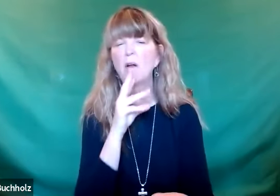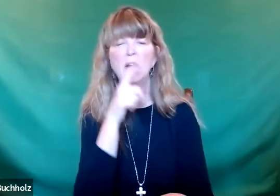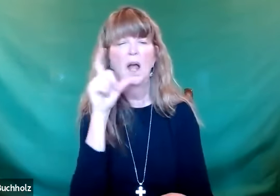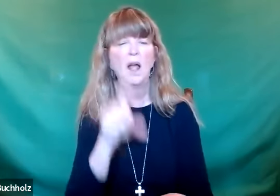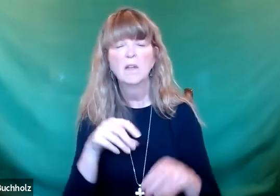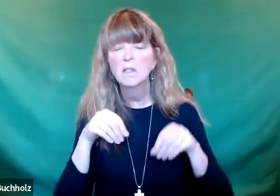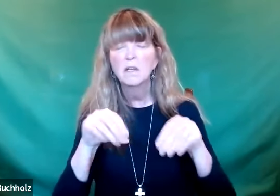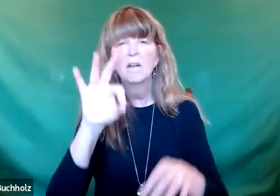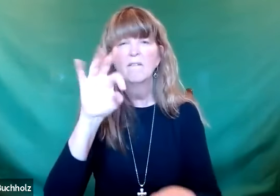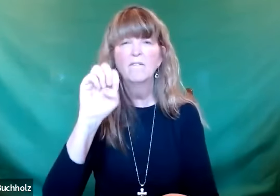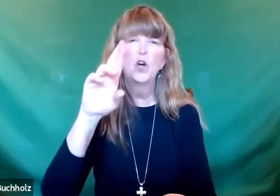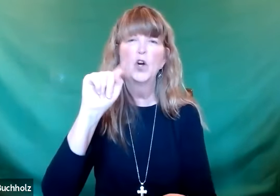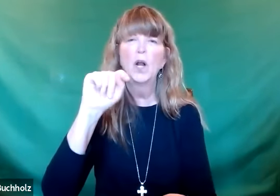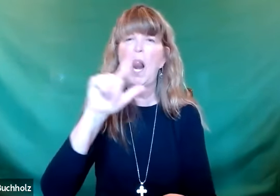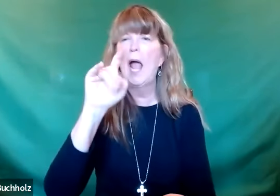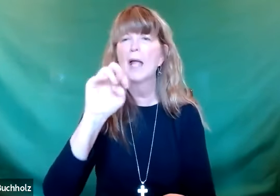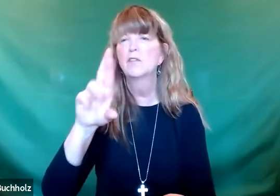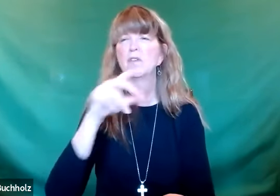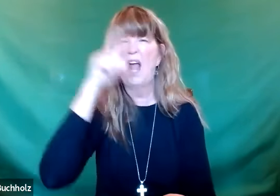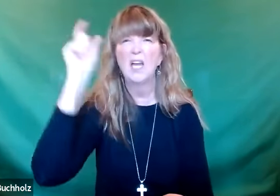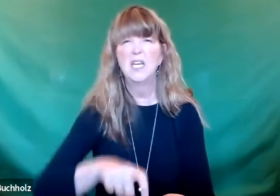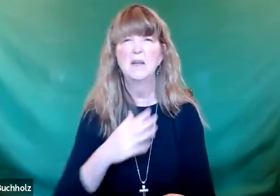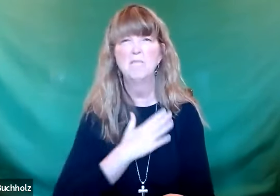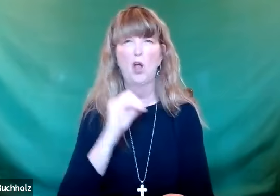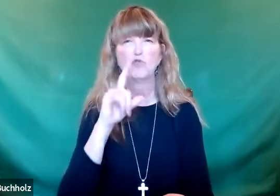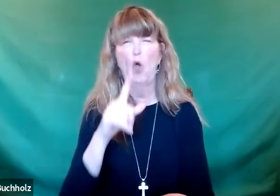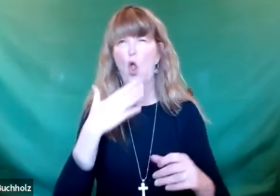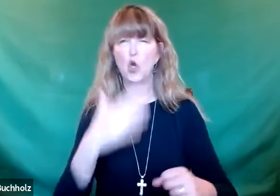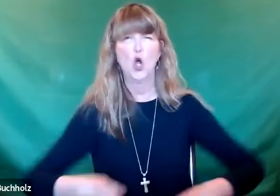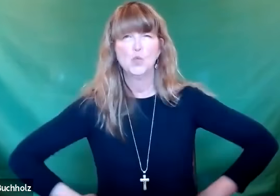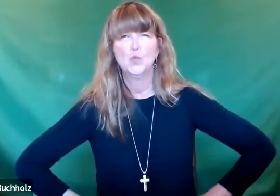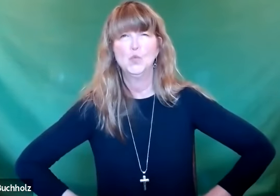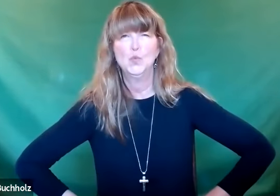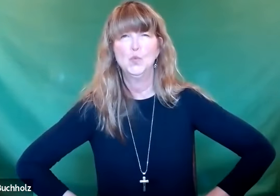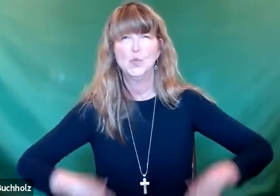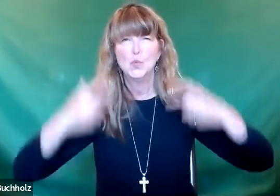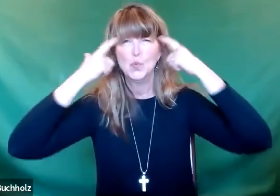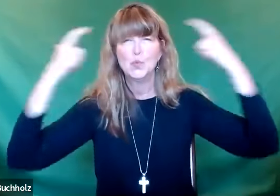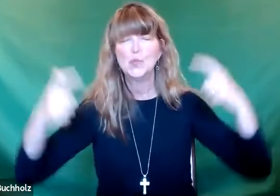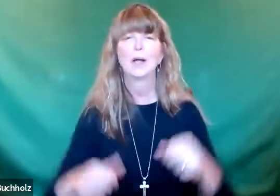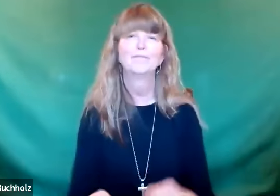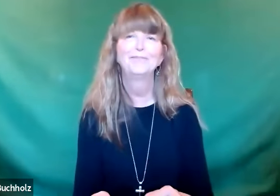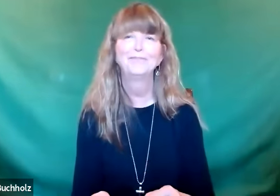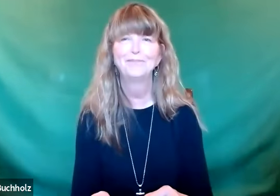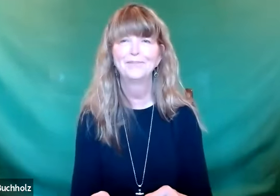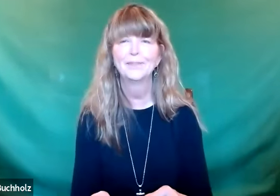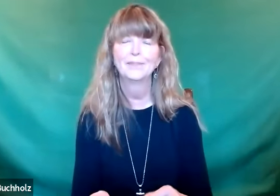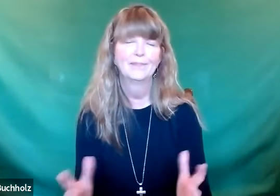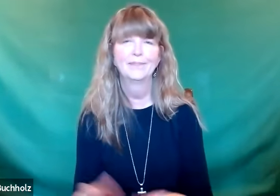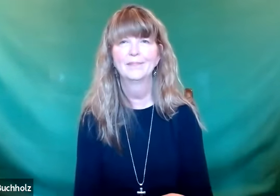have anything to change. I don't need to water it. I don't need to fertilize it. My soil is good. And have that